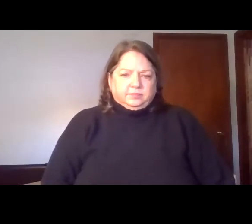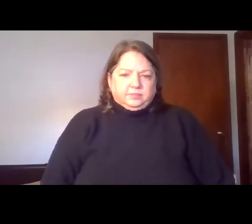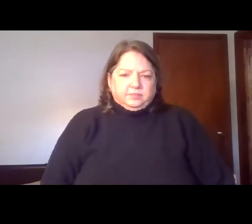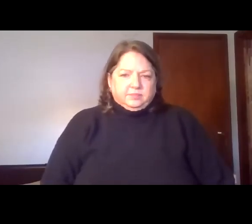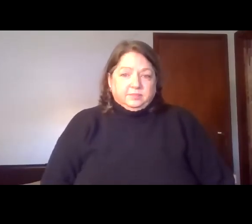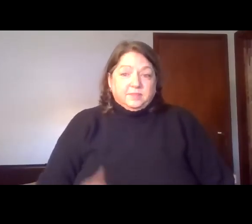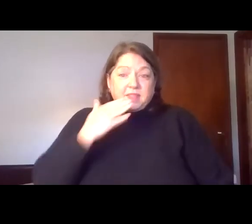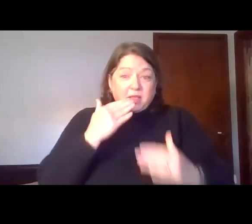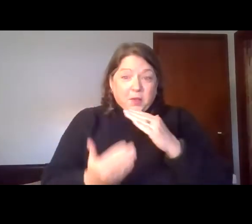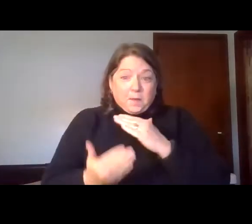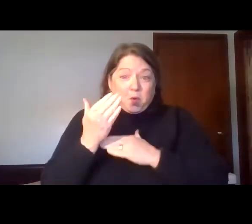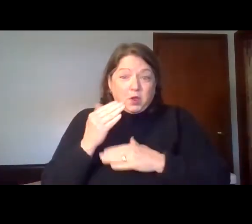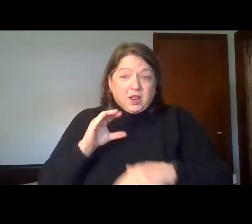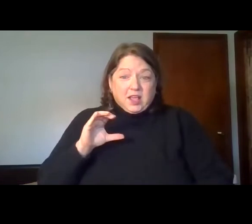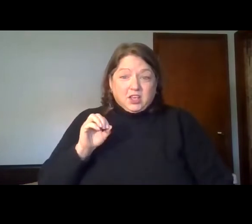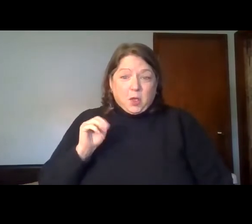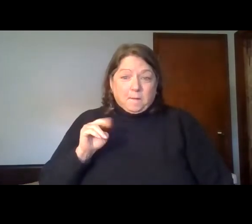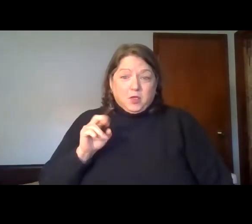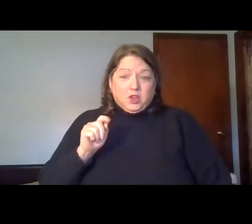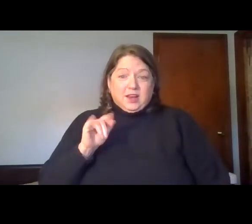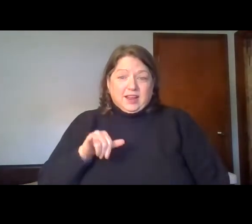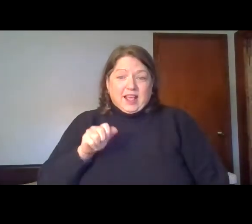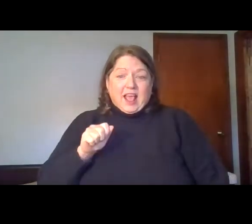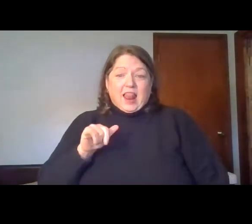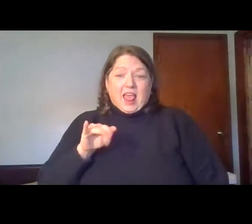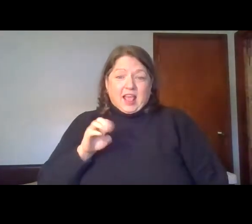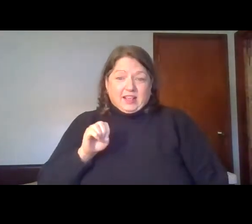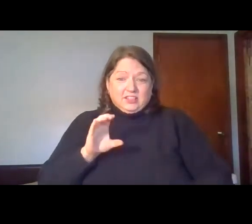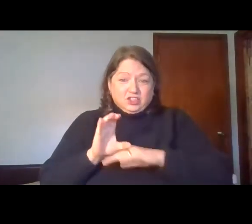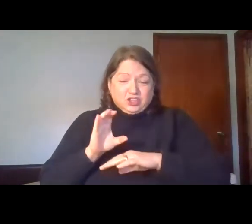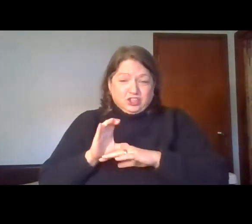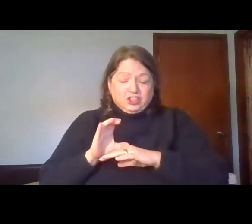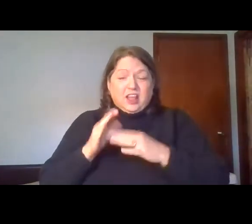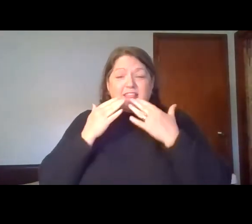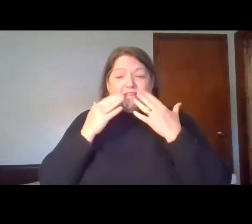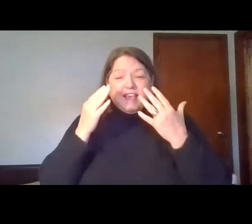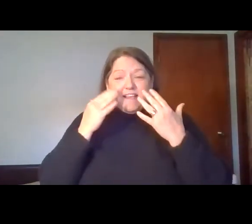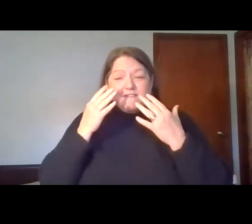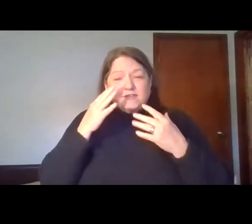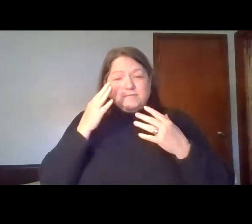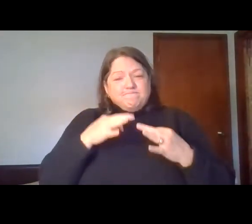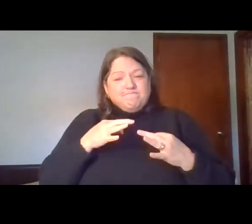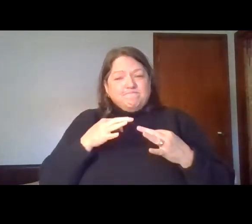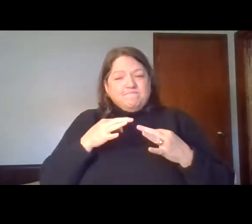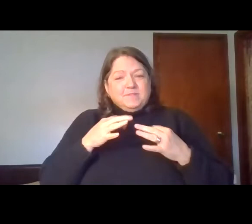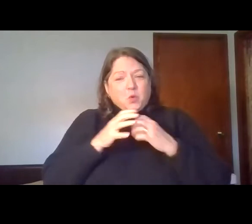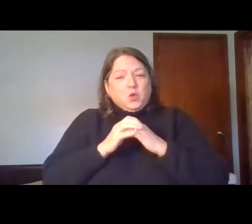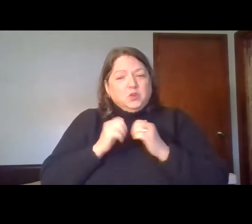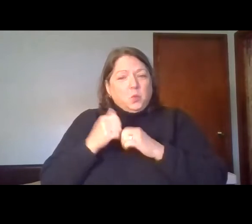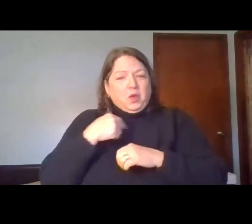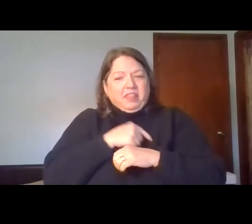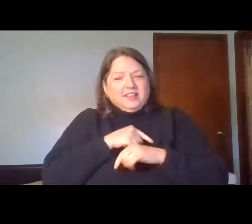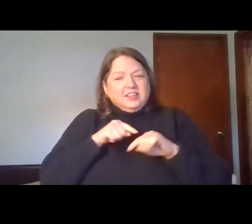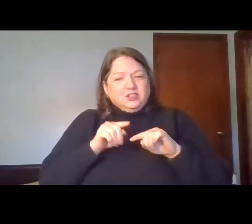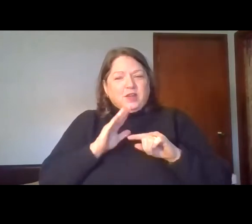Good morning, Community Alliance Church. Thank you for choosing to worship with us during our online sermon and